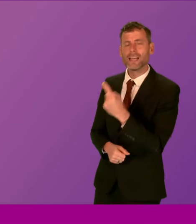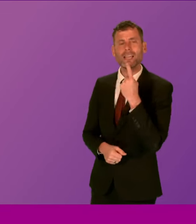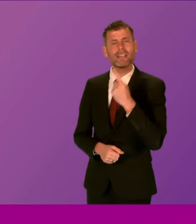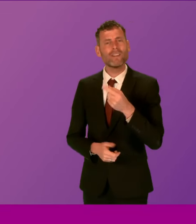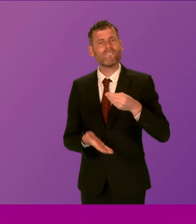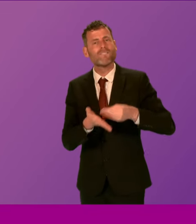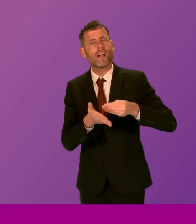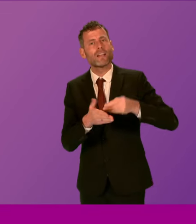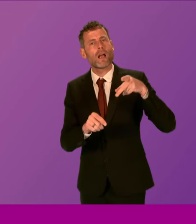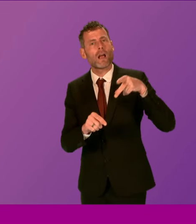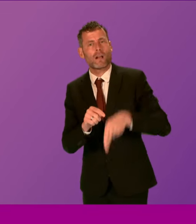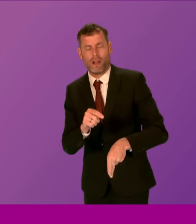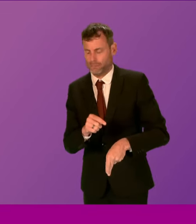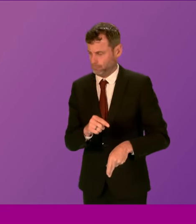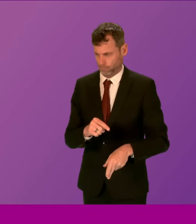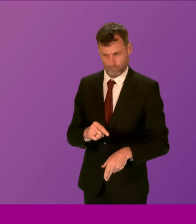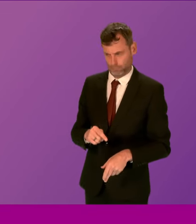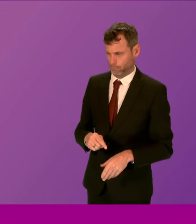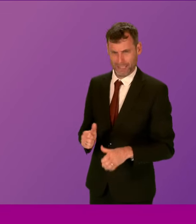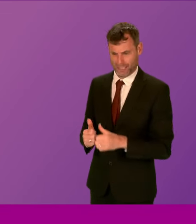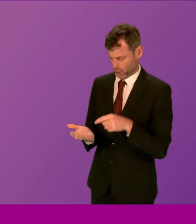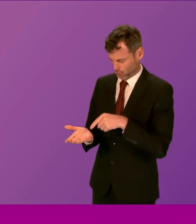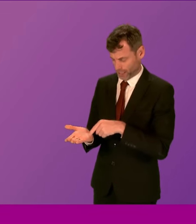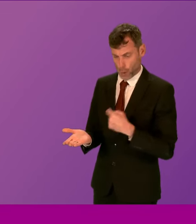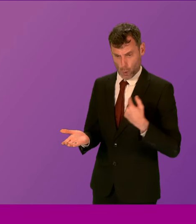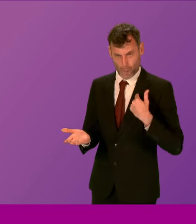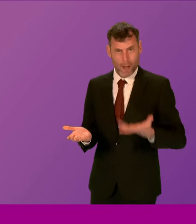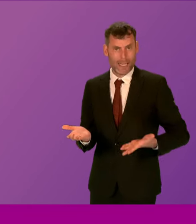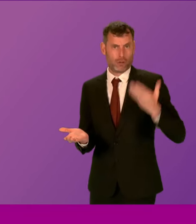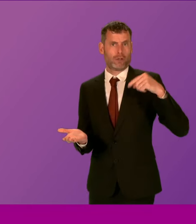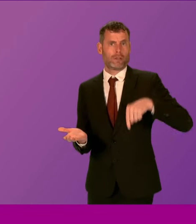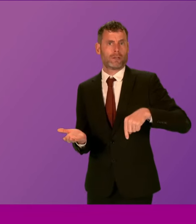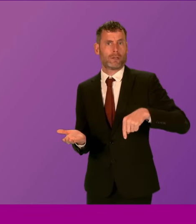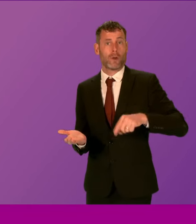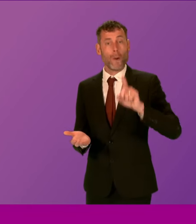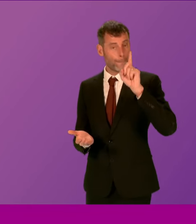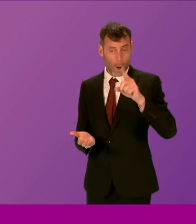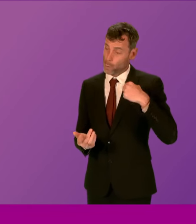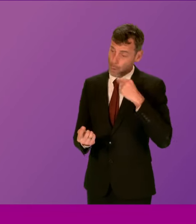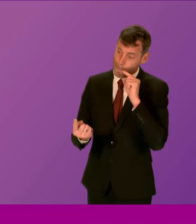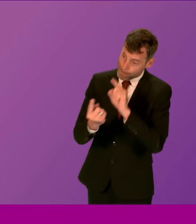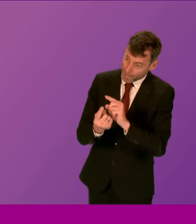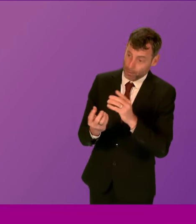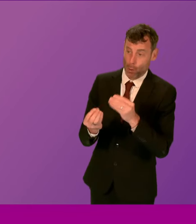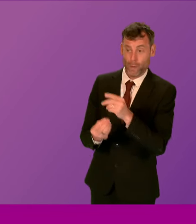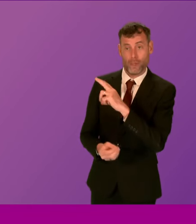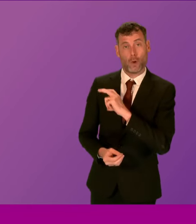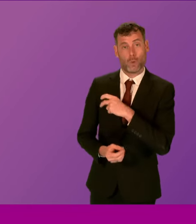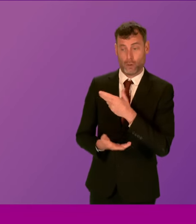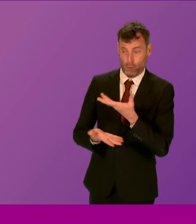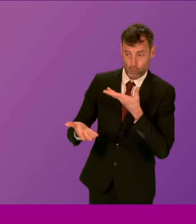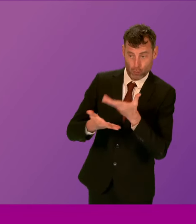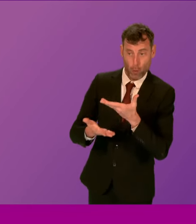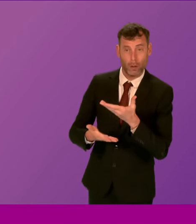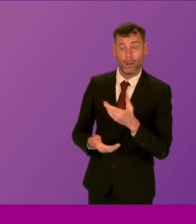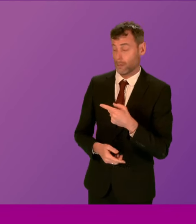funding, rail infrastructure funding, is being cut. So we'll continue to meet regularly with the trade unions. And my understanding is the